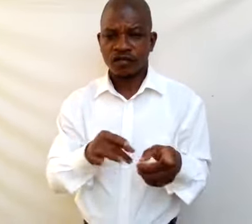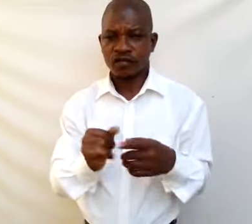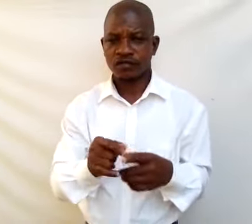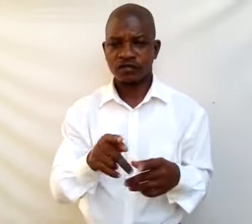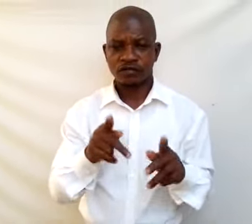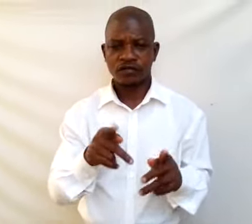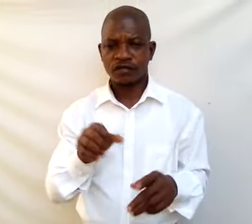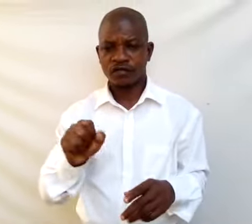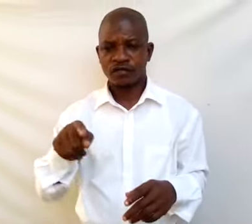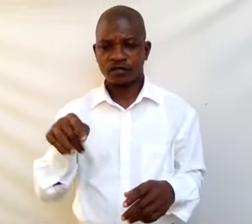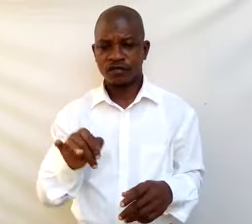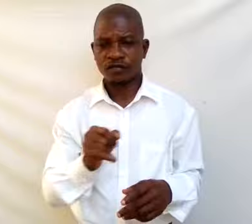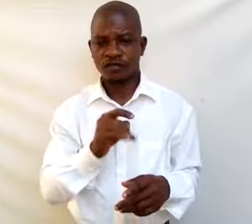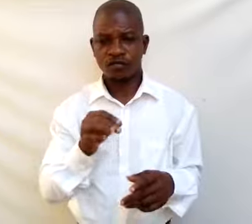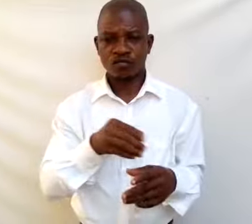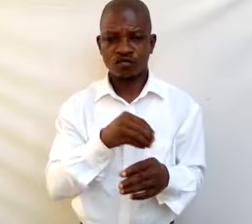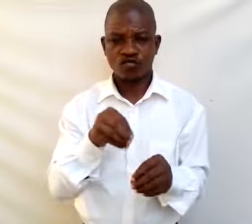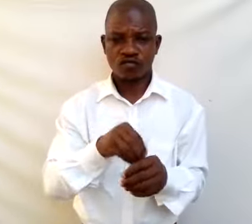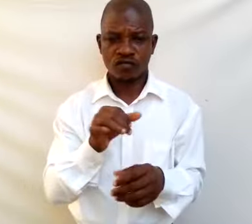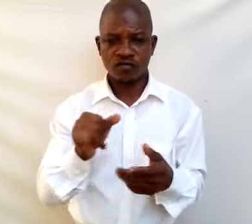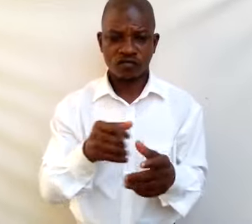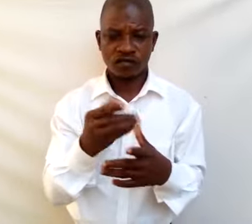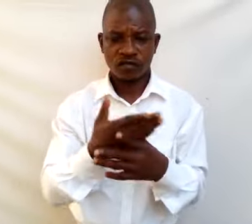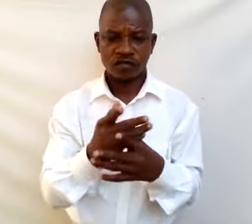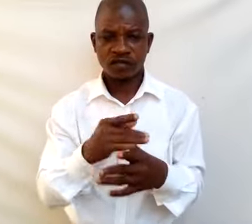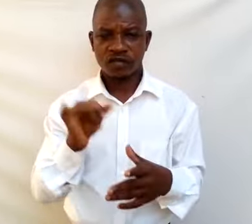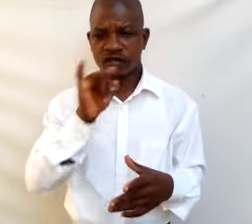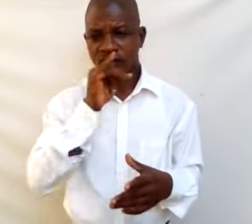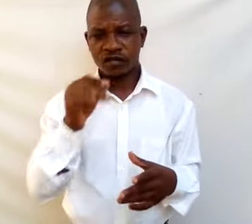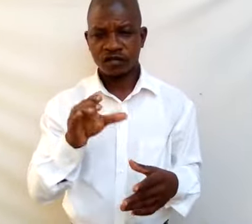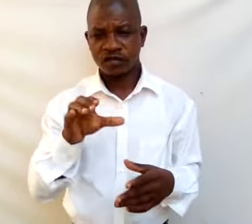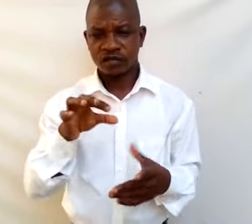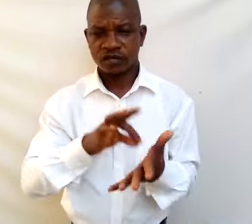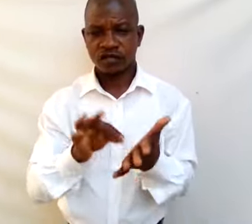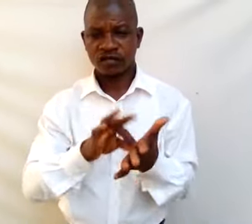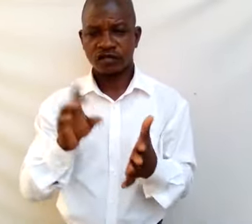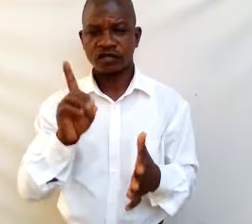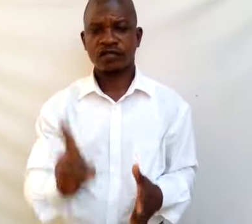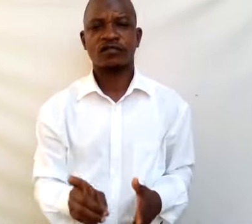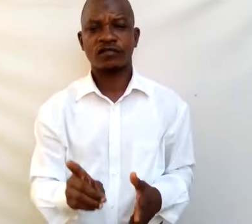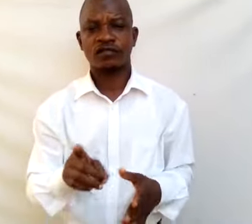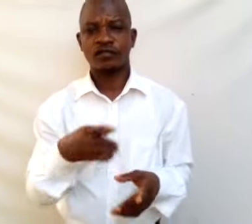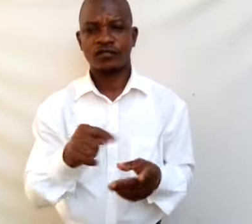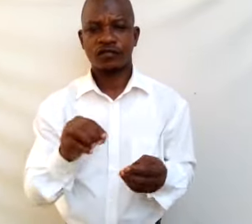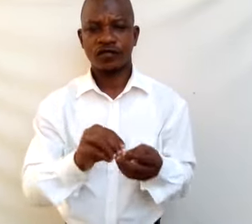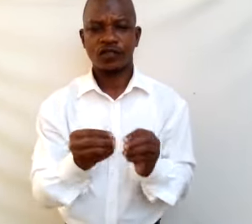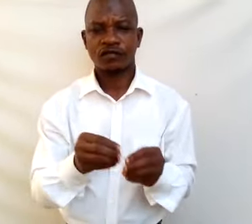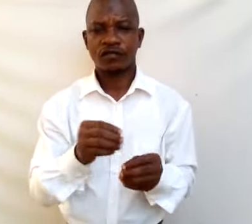enclosed within the quadrat is counted. The number is recorded.